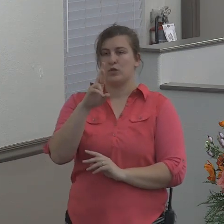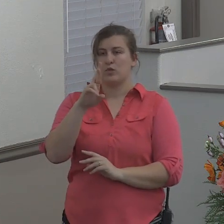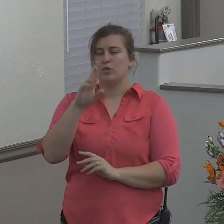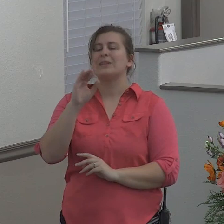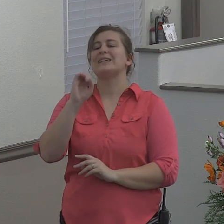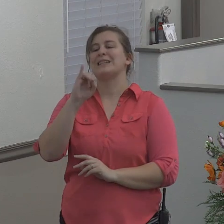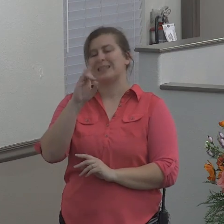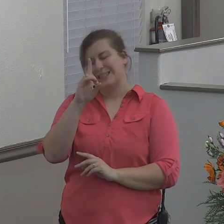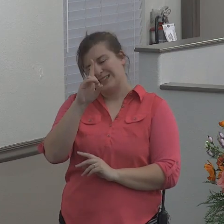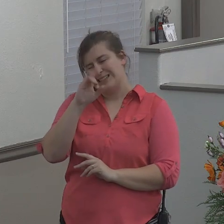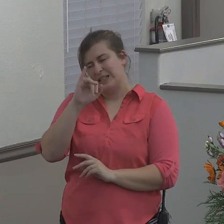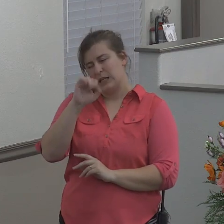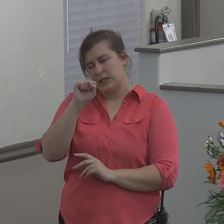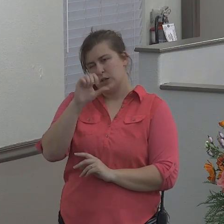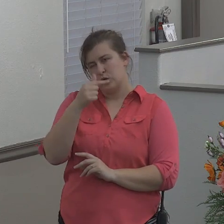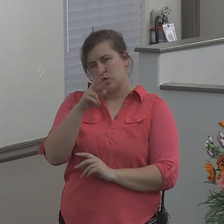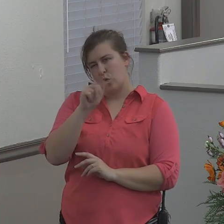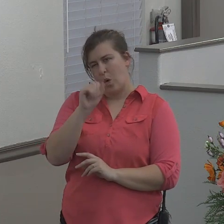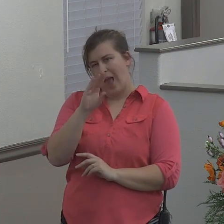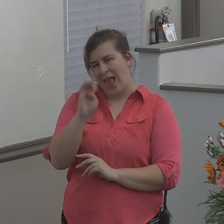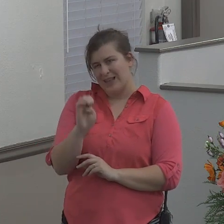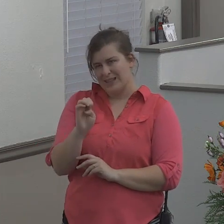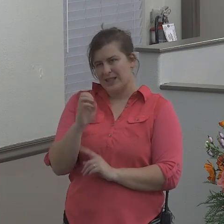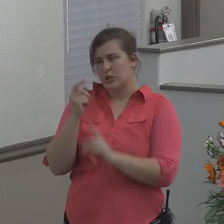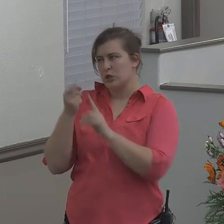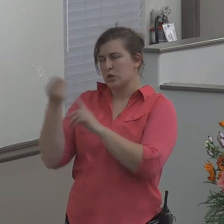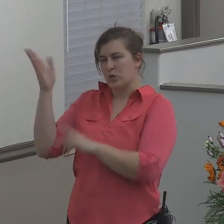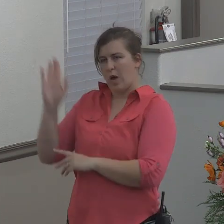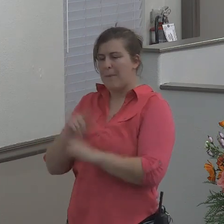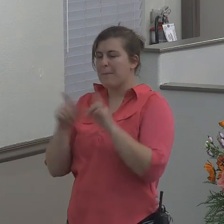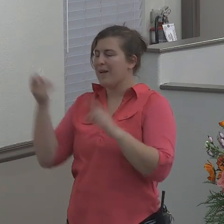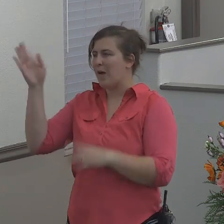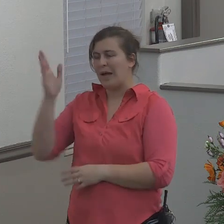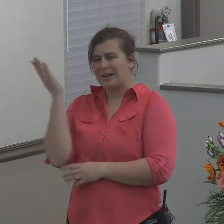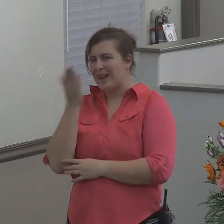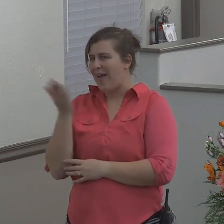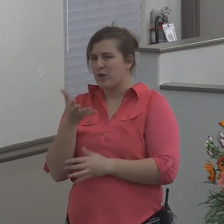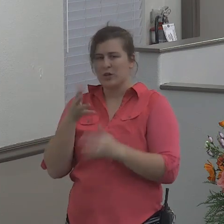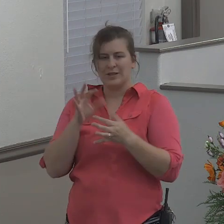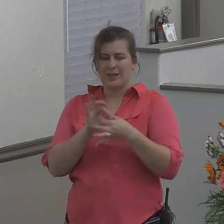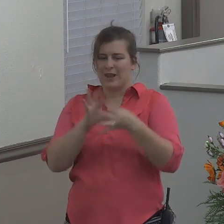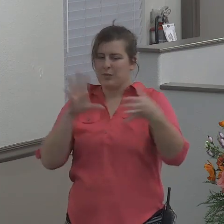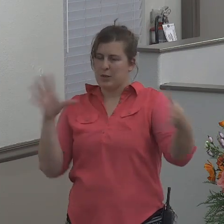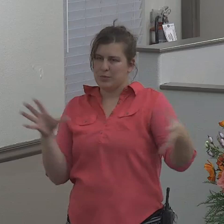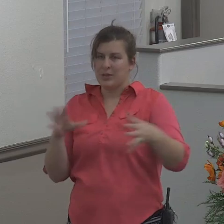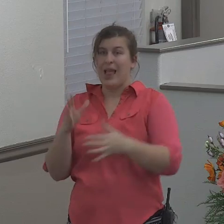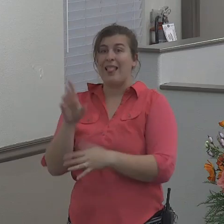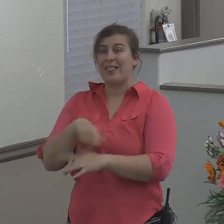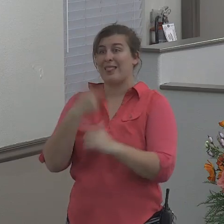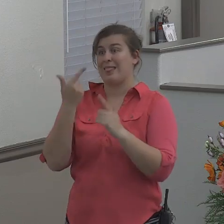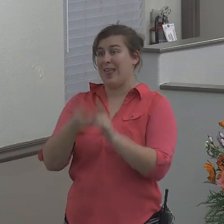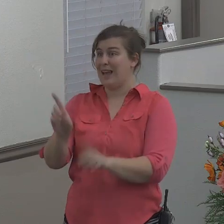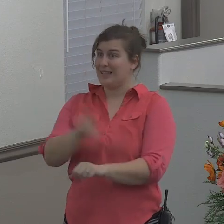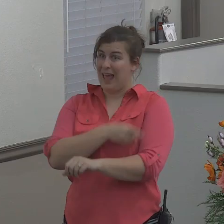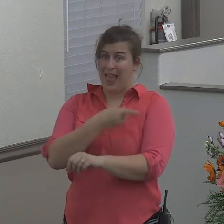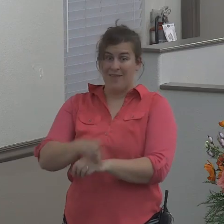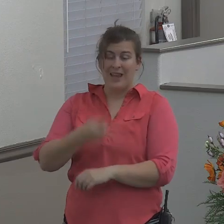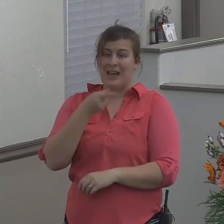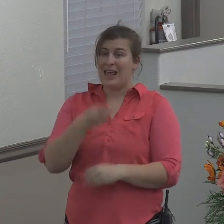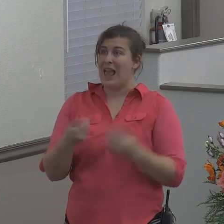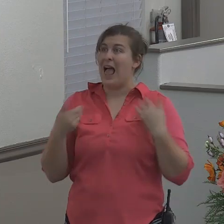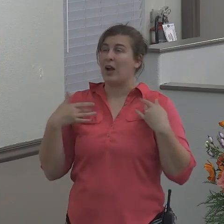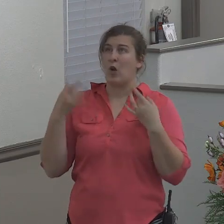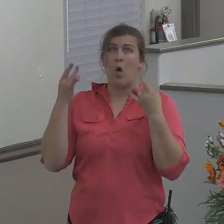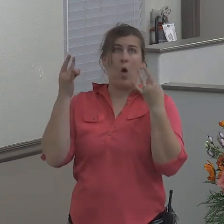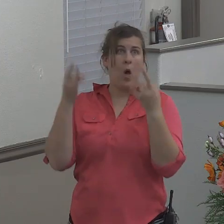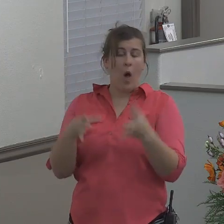to himself but God never let him go then there's the story of David David committed an awful sin